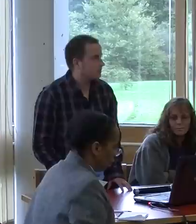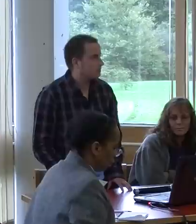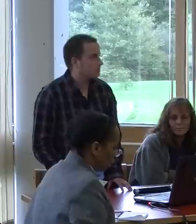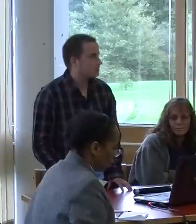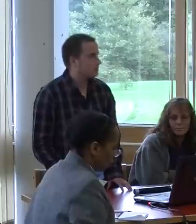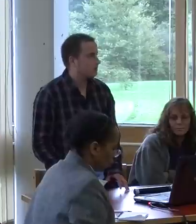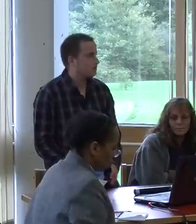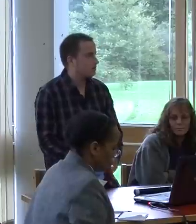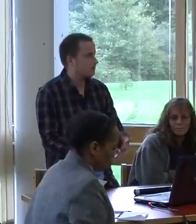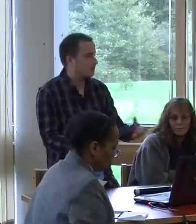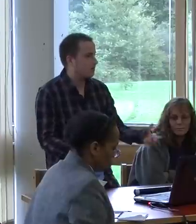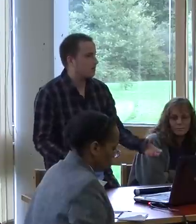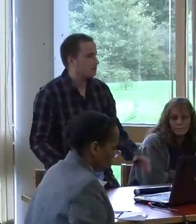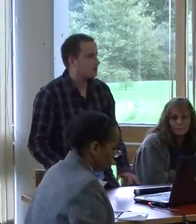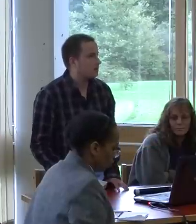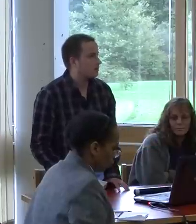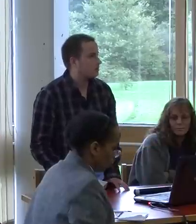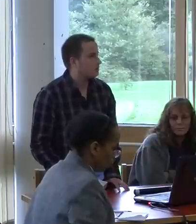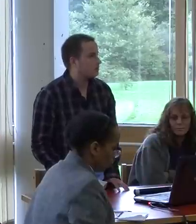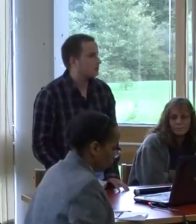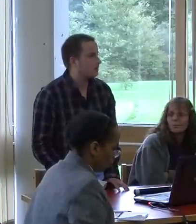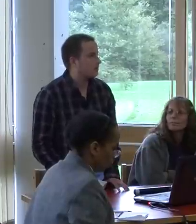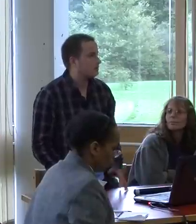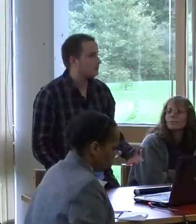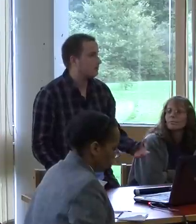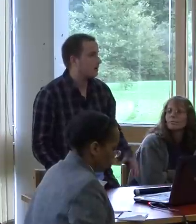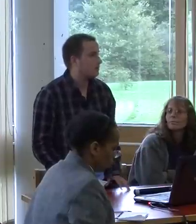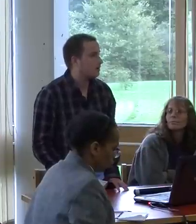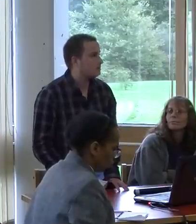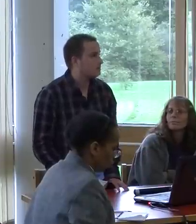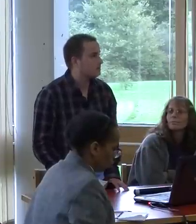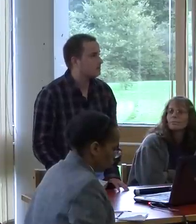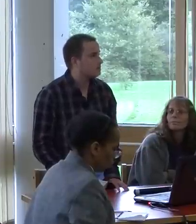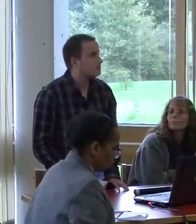with the hearing work as I possibly could.